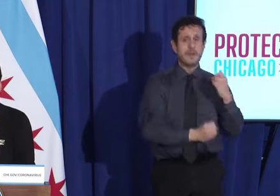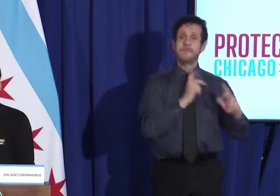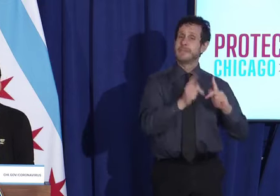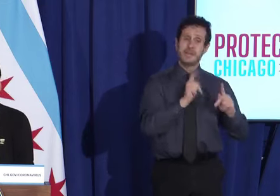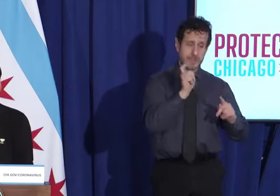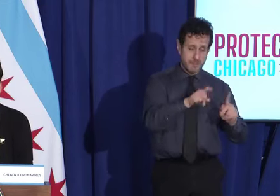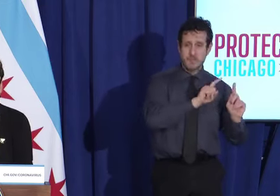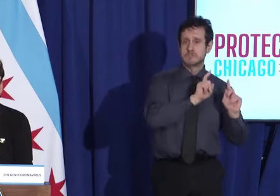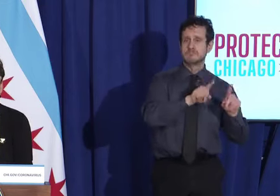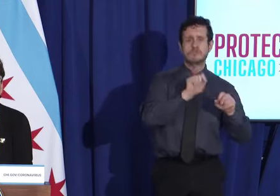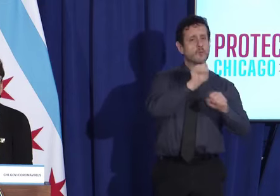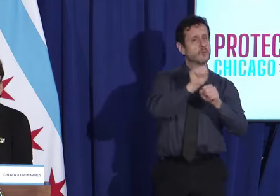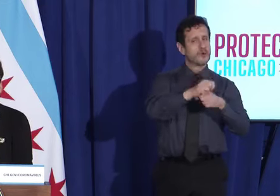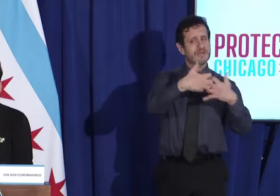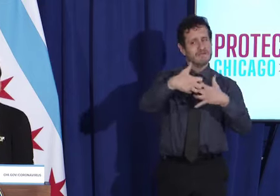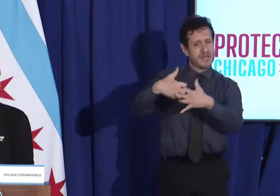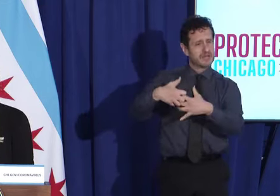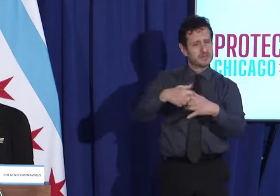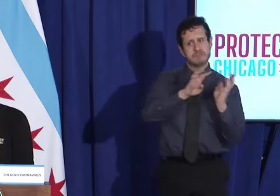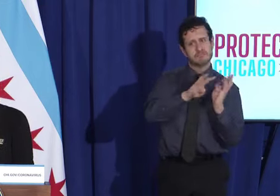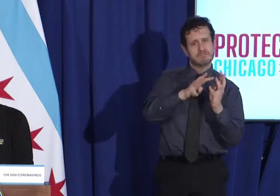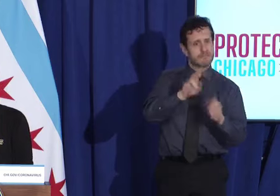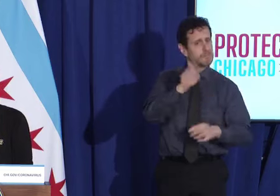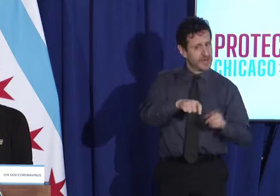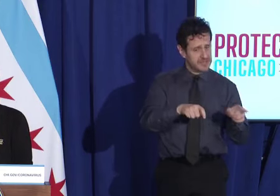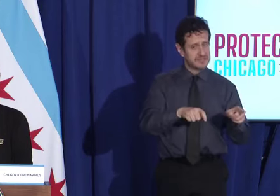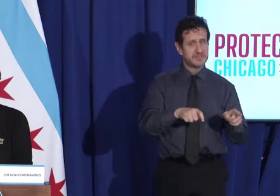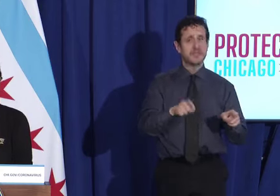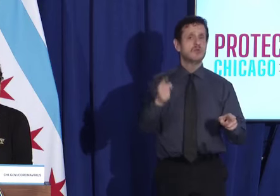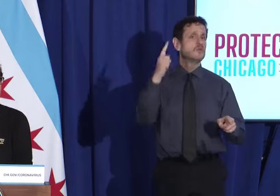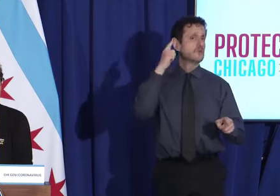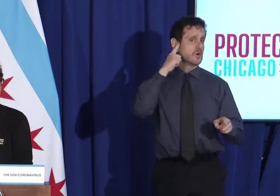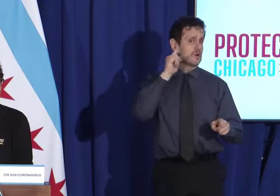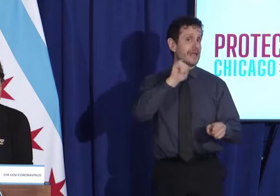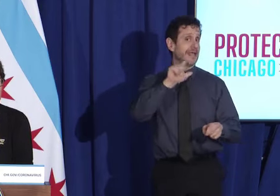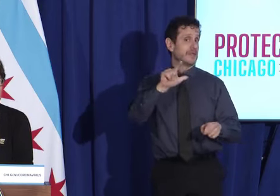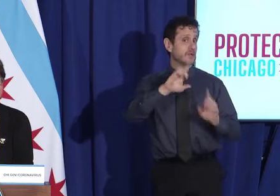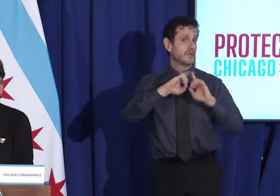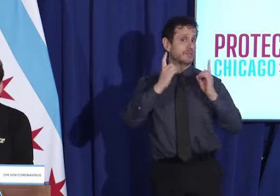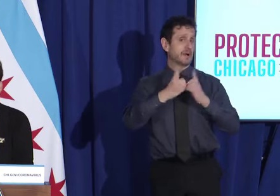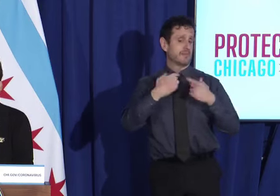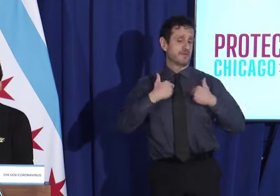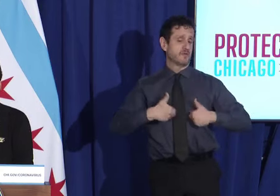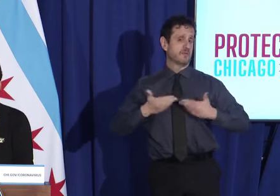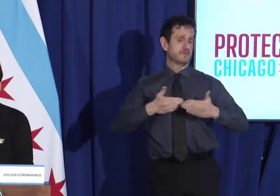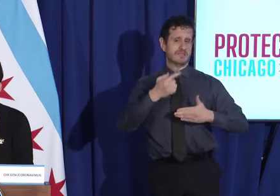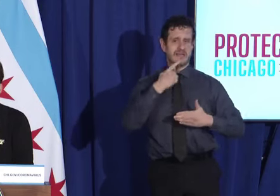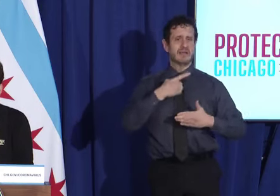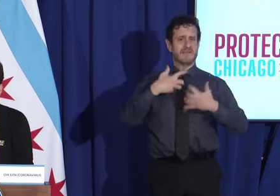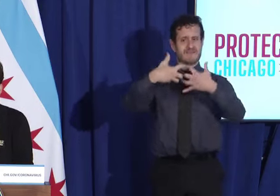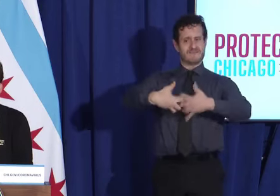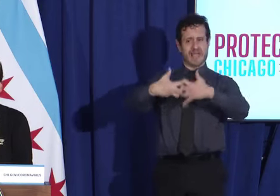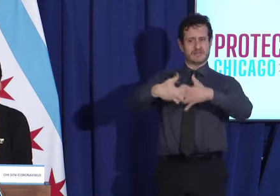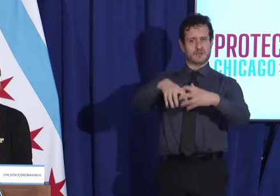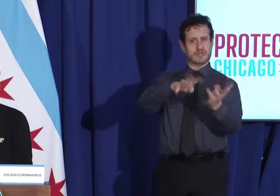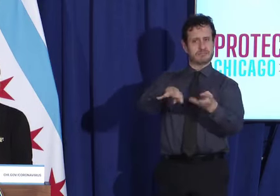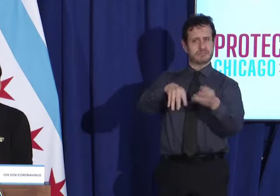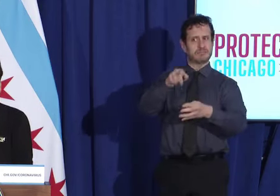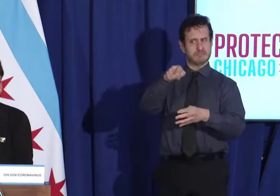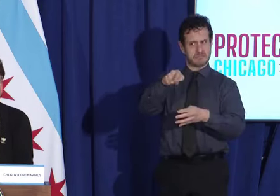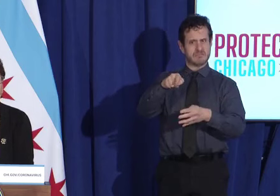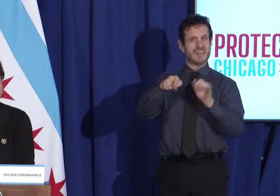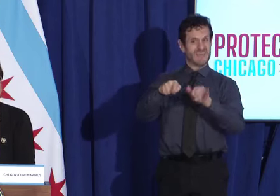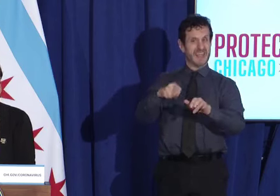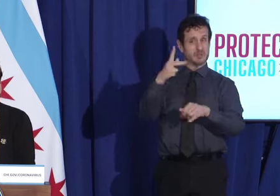factories. And as you probably heard, the Illinois Department of Human Services said that factories are one of the places where